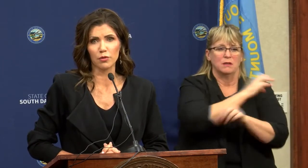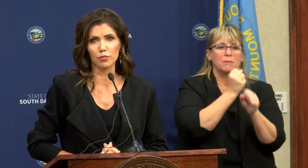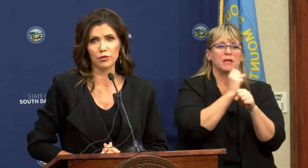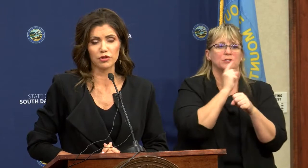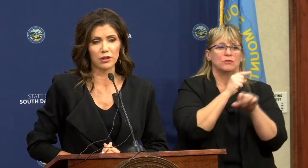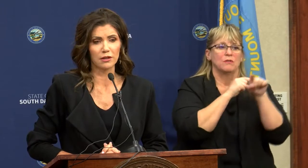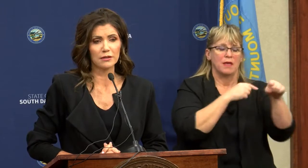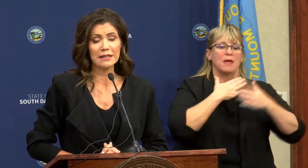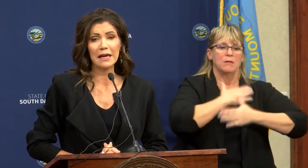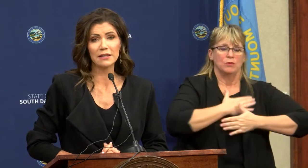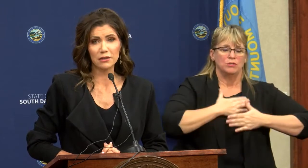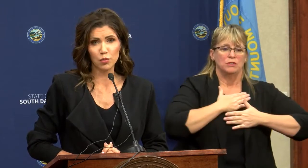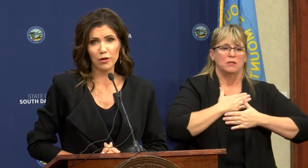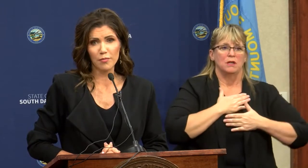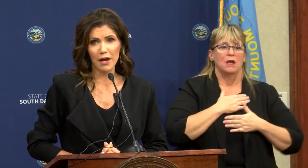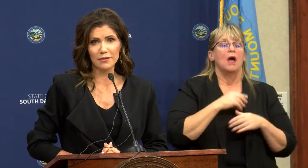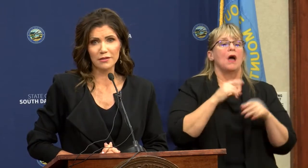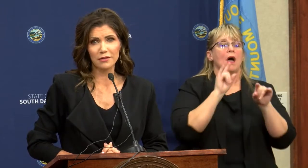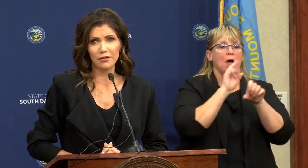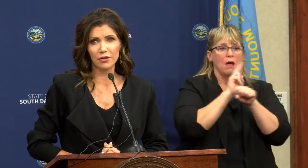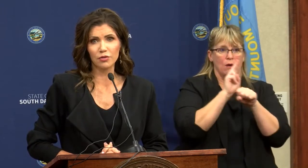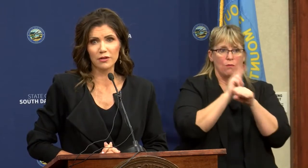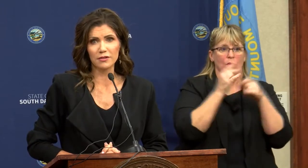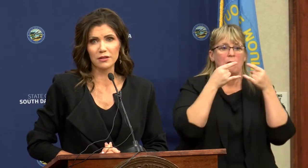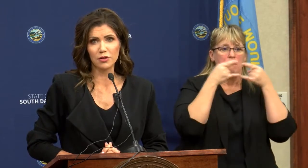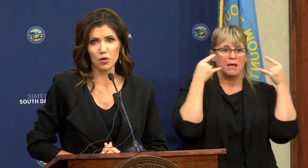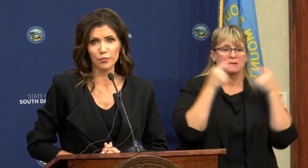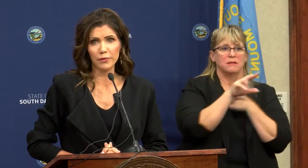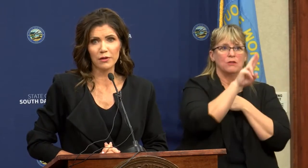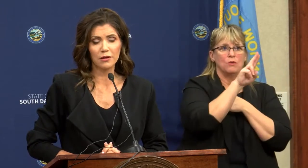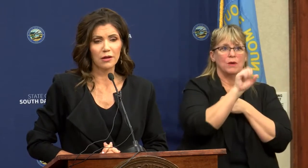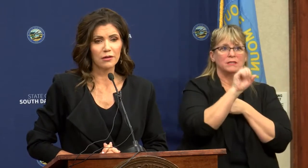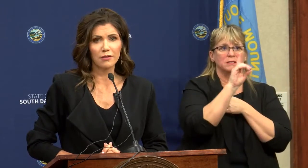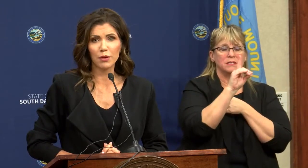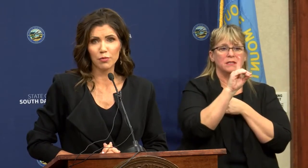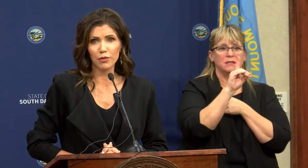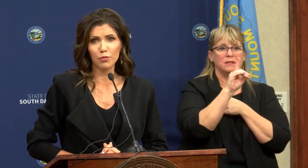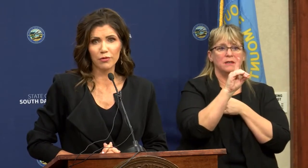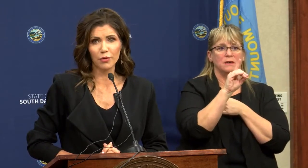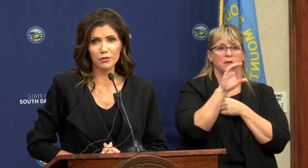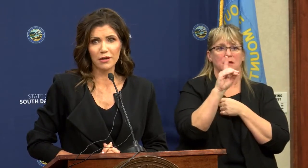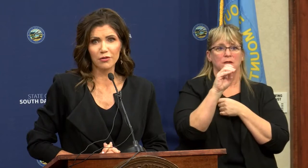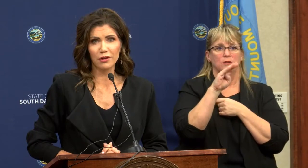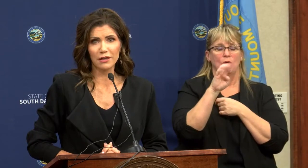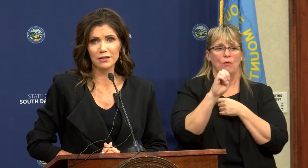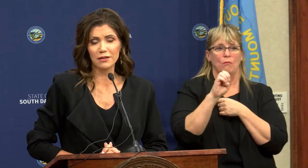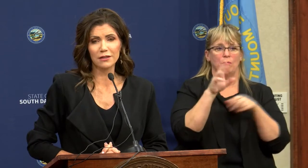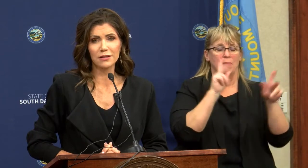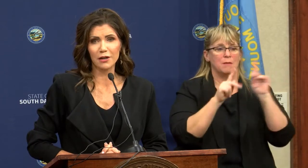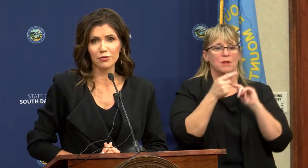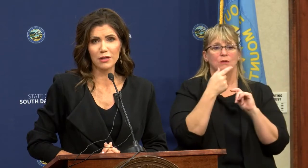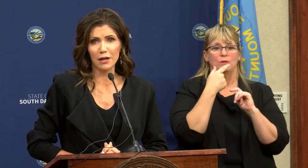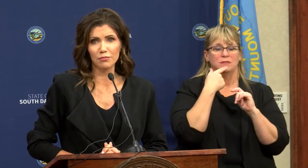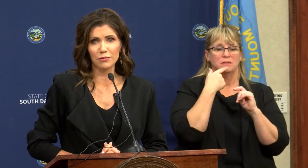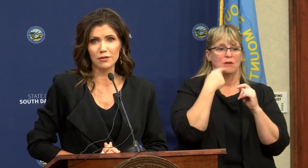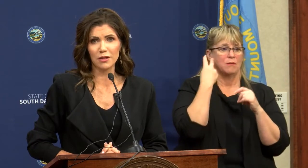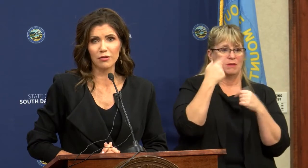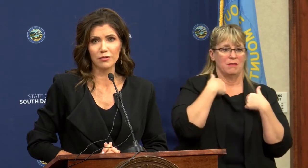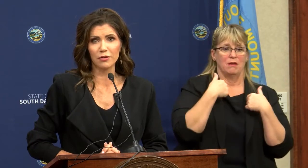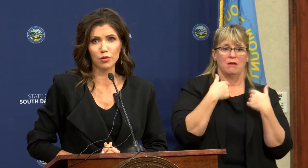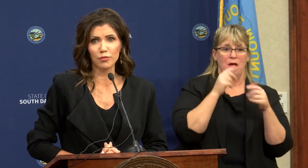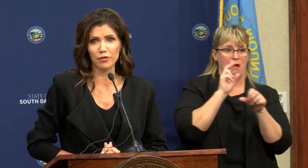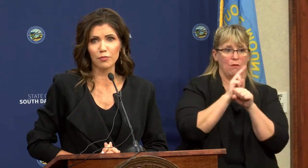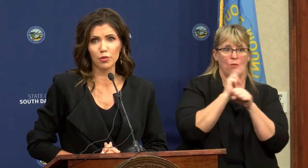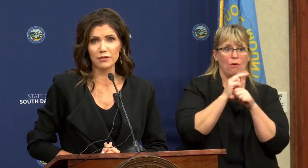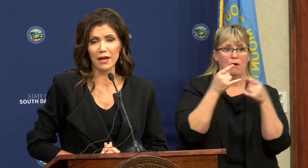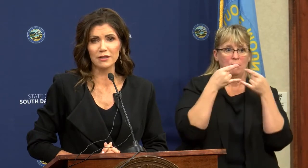knew that they were appreciated. I did wear a mask at the USD Dome and people that were there will tell you that I did the entire time until